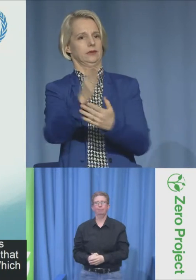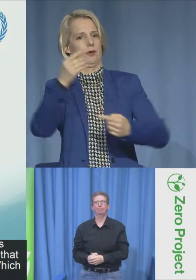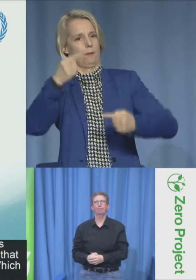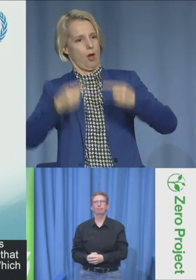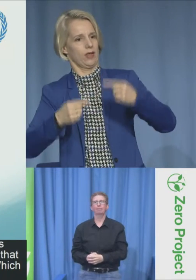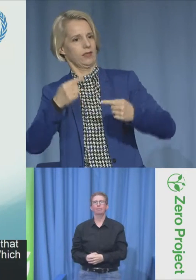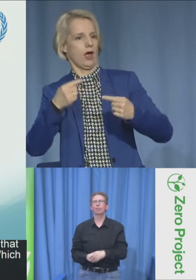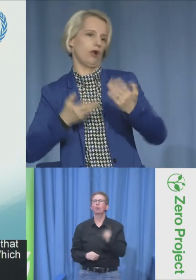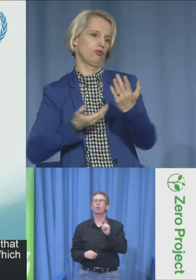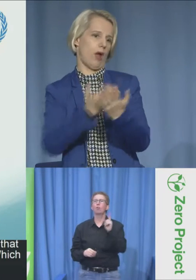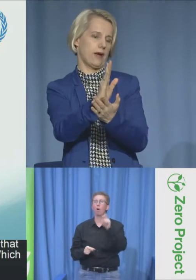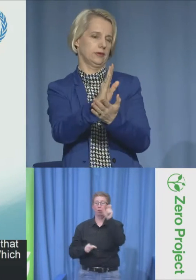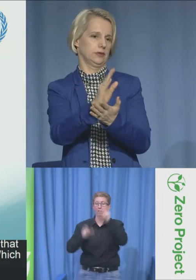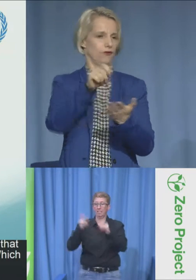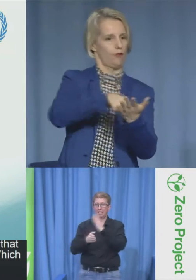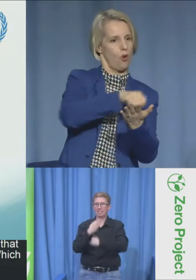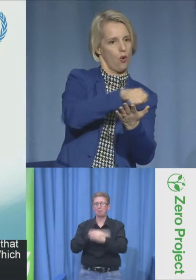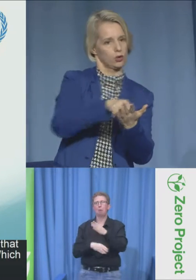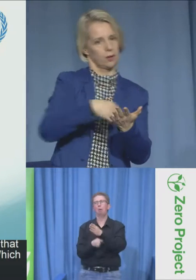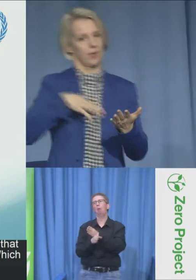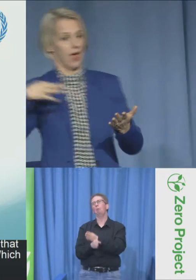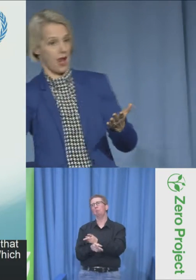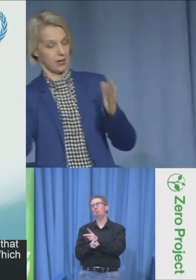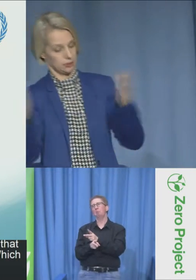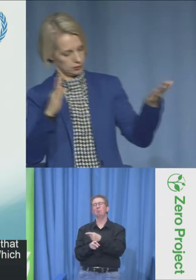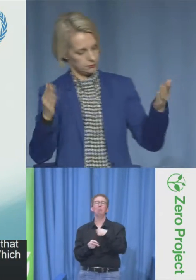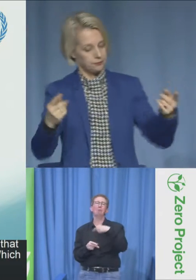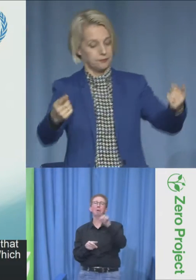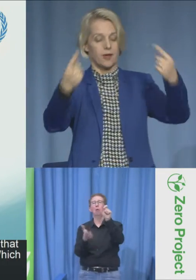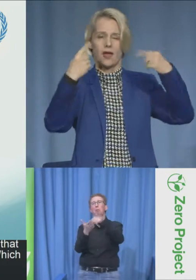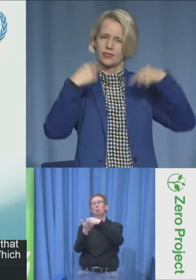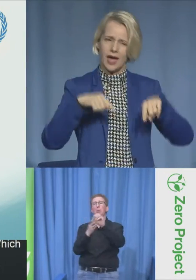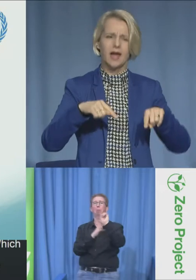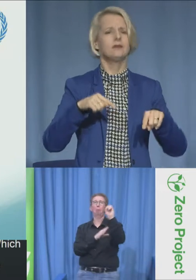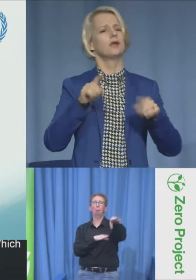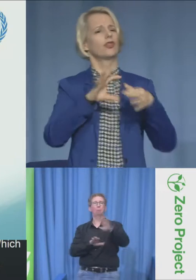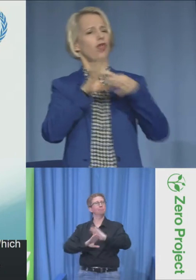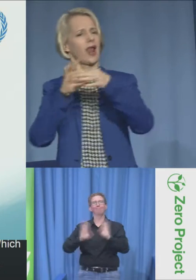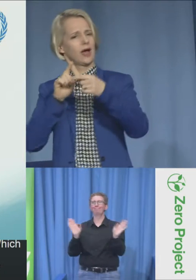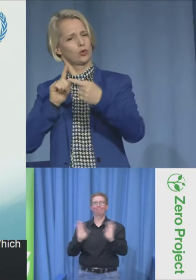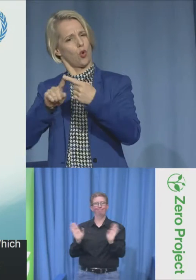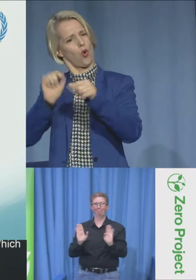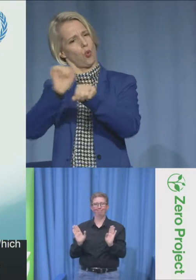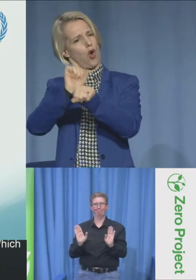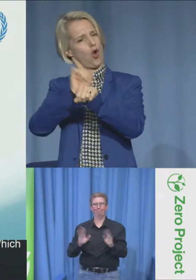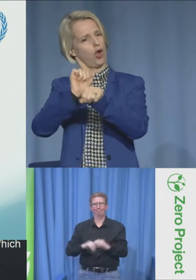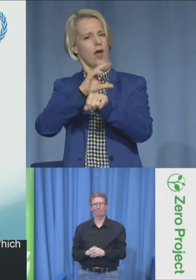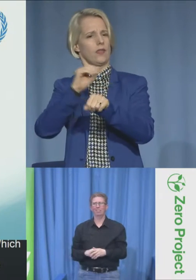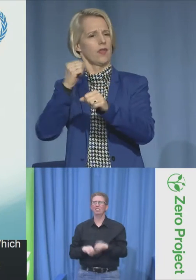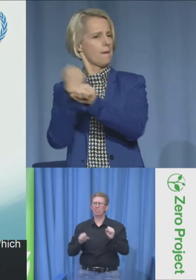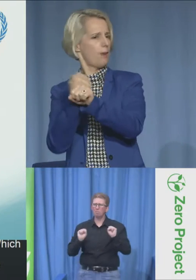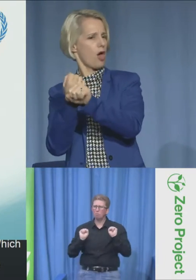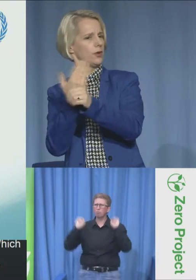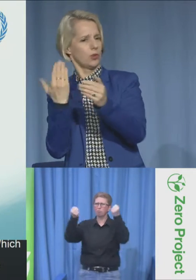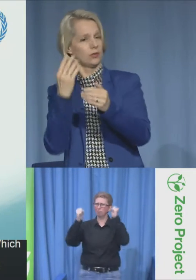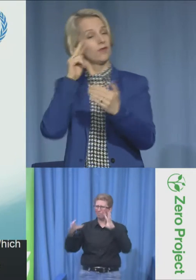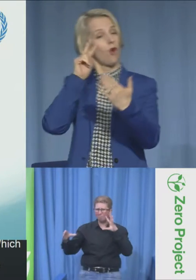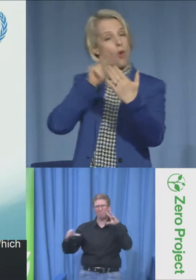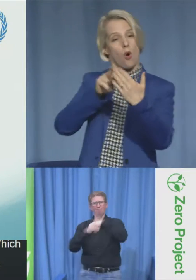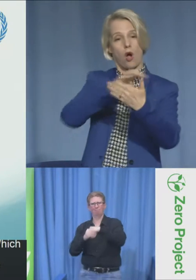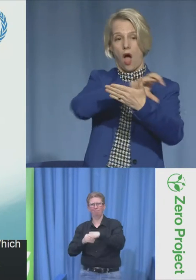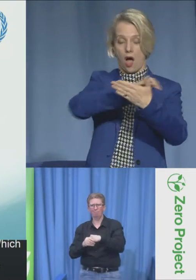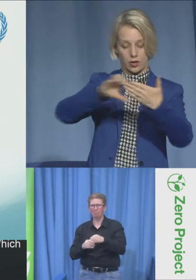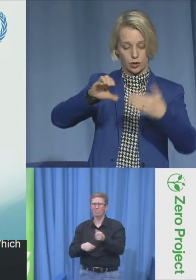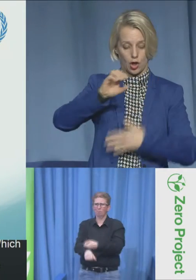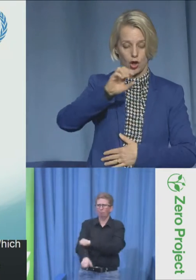participation. You have active participation as well. So, the